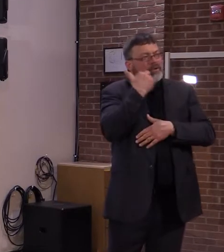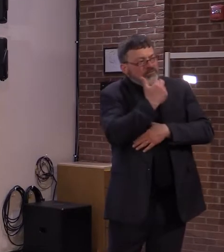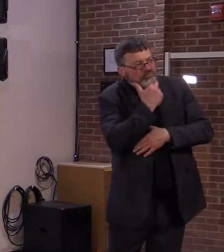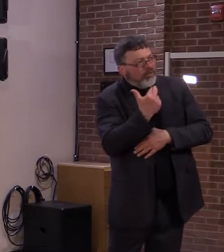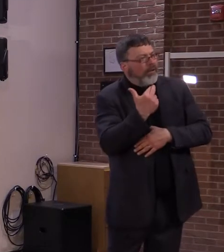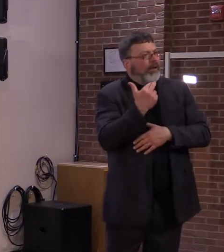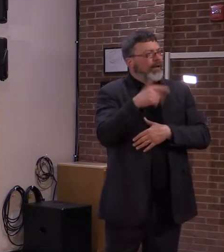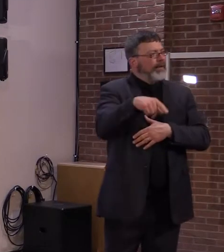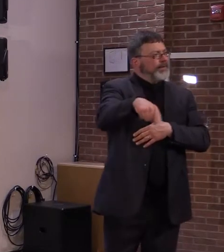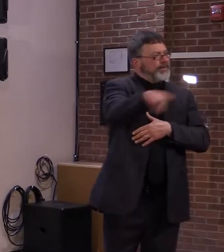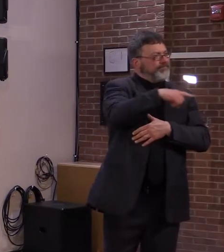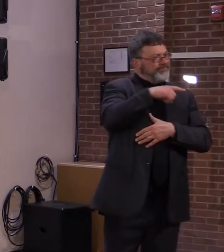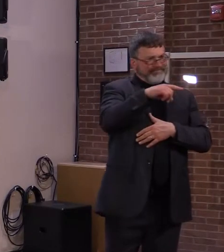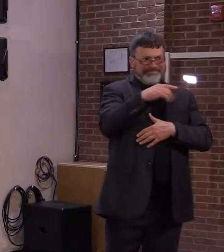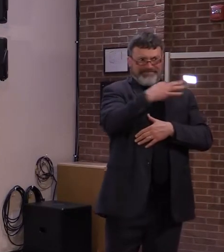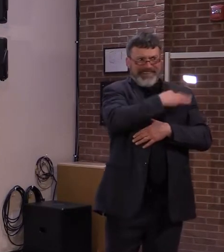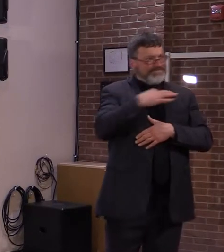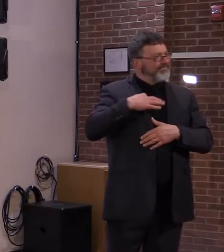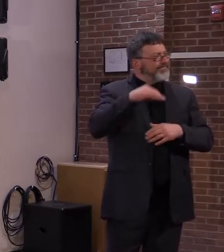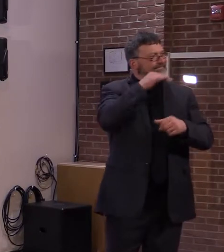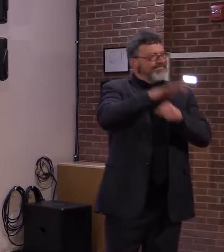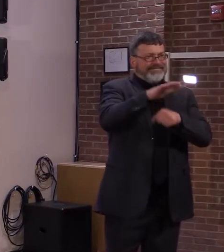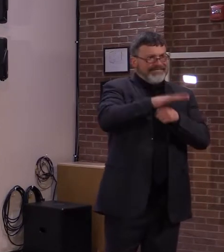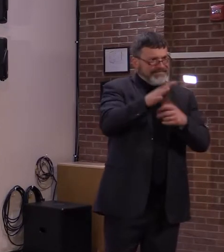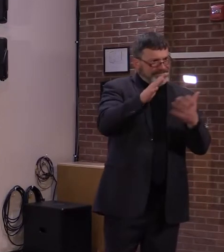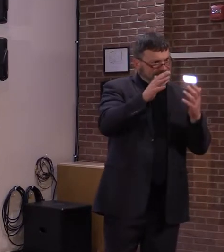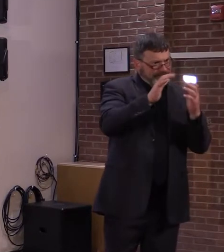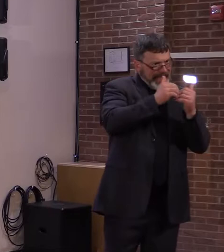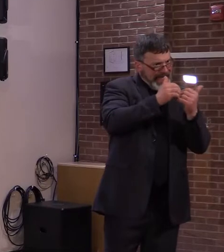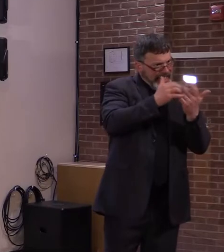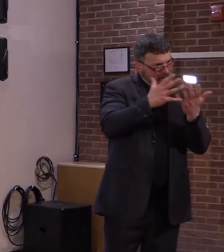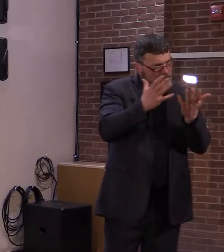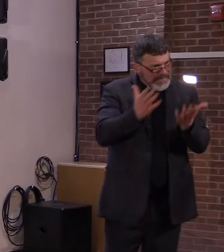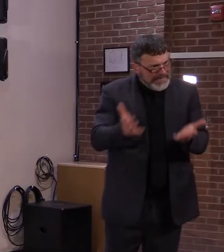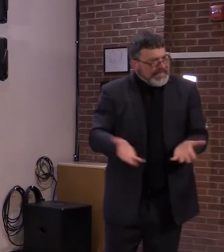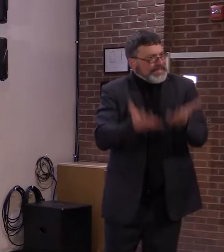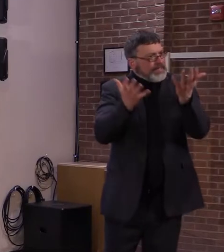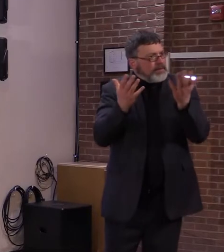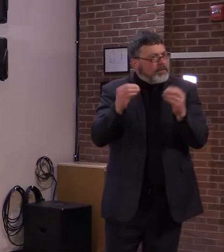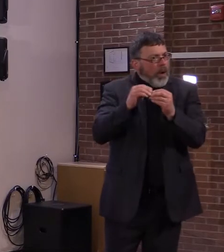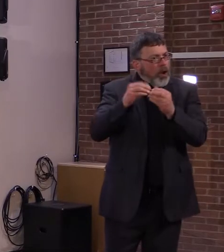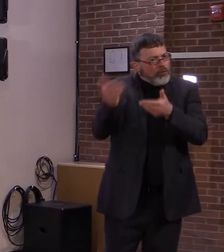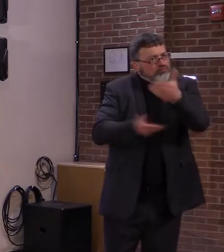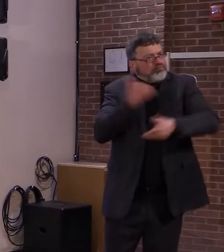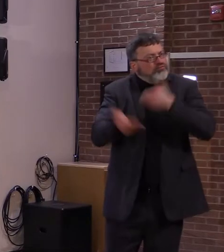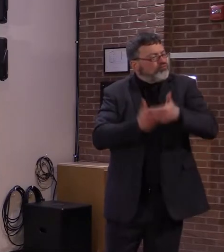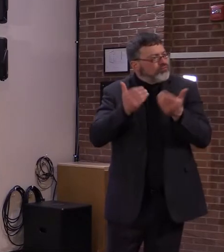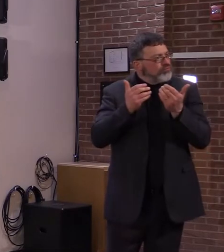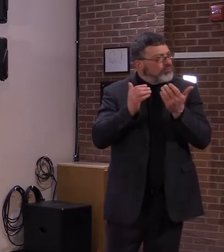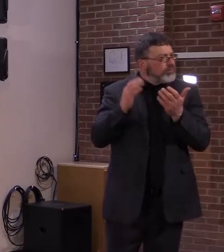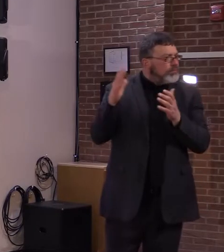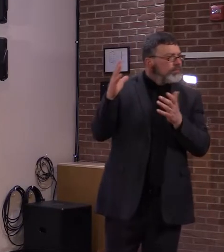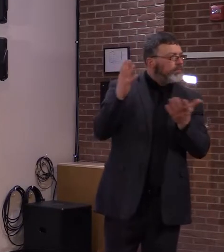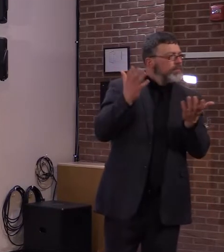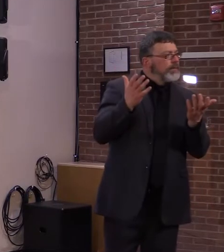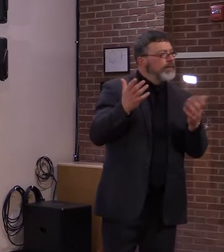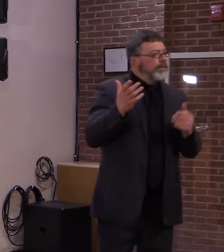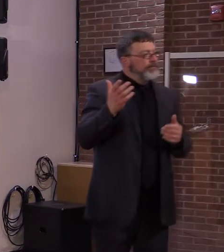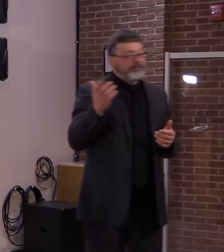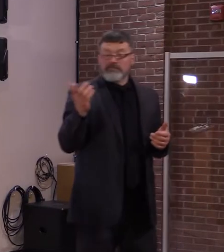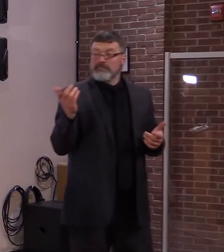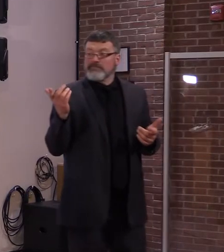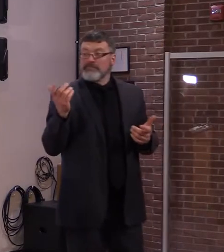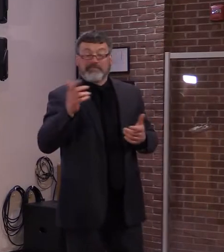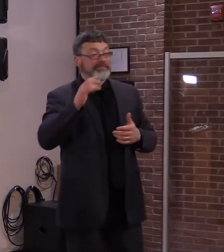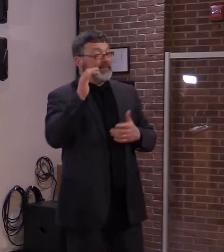don't, I don't see this as being some magical formula for solving